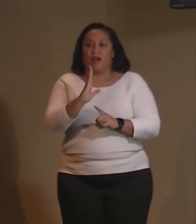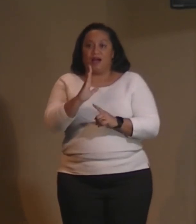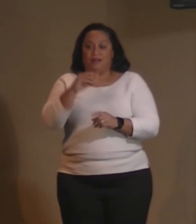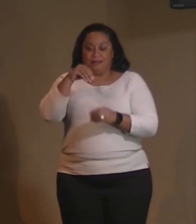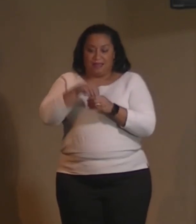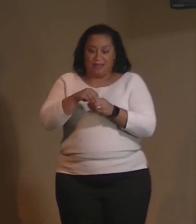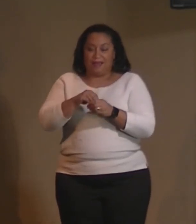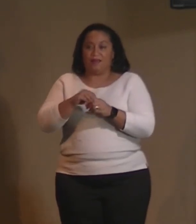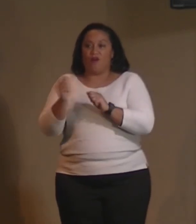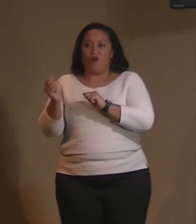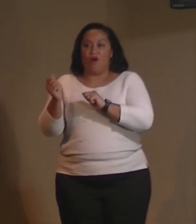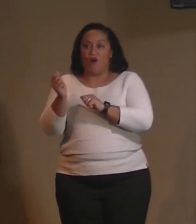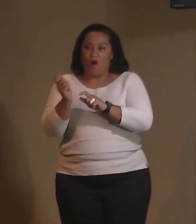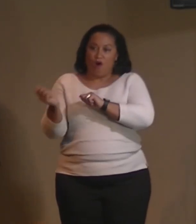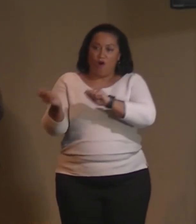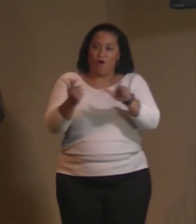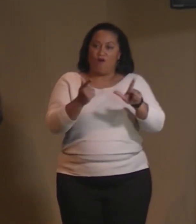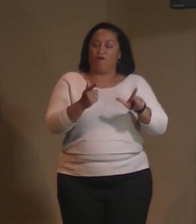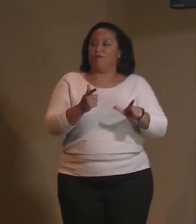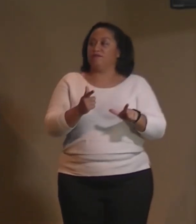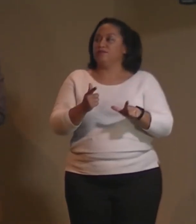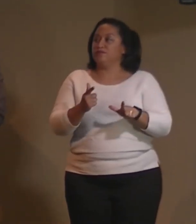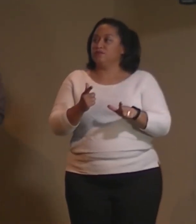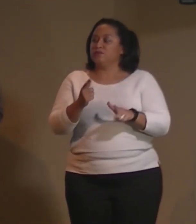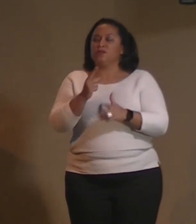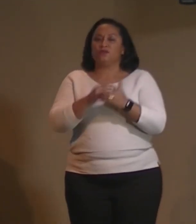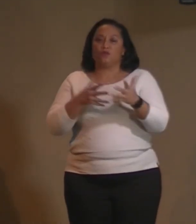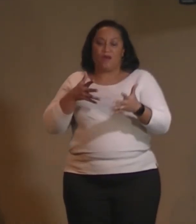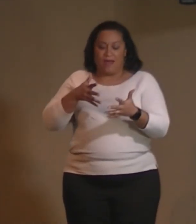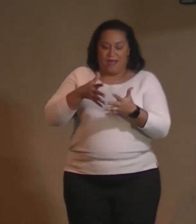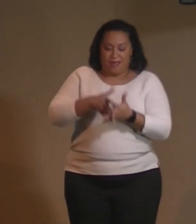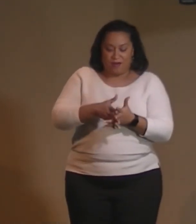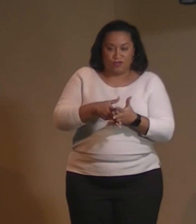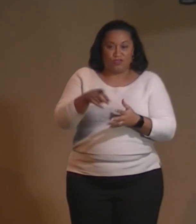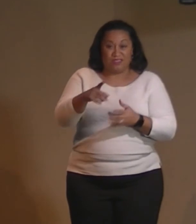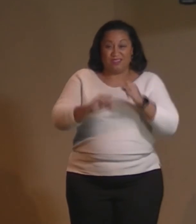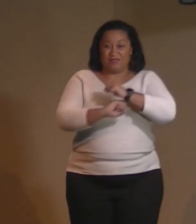So what anchors you to this foundation is to really practice.